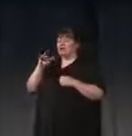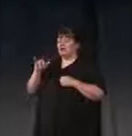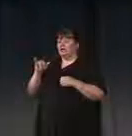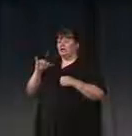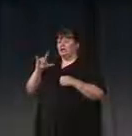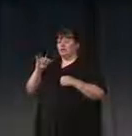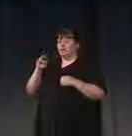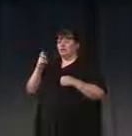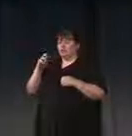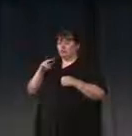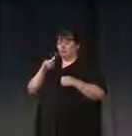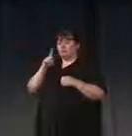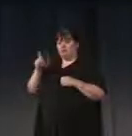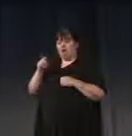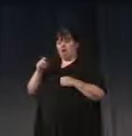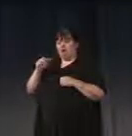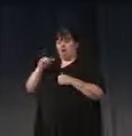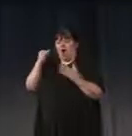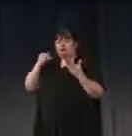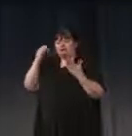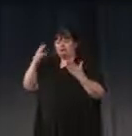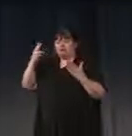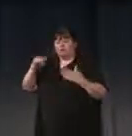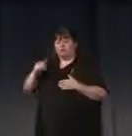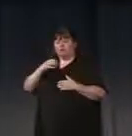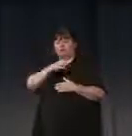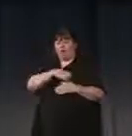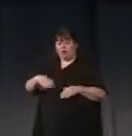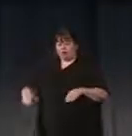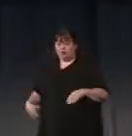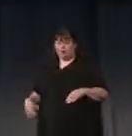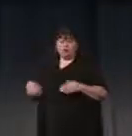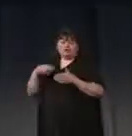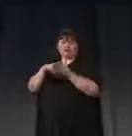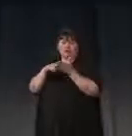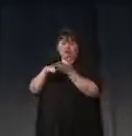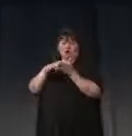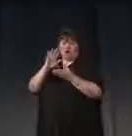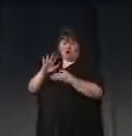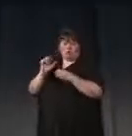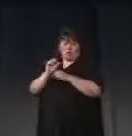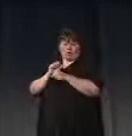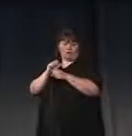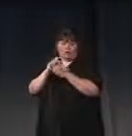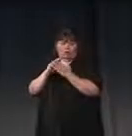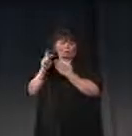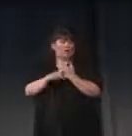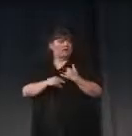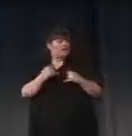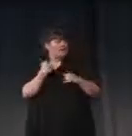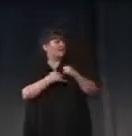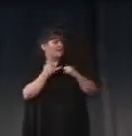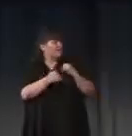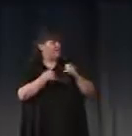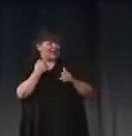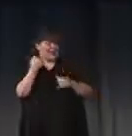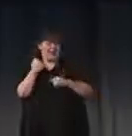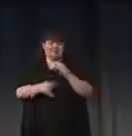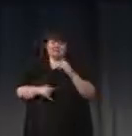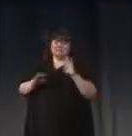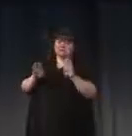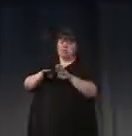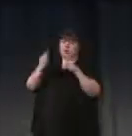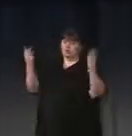coming to us from Harvard. And you can read more about her work in the program. Finally, we'll have a last open Q&A